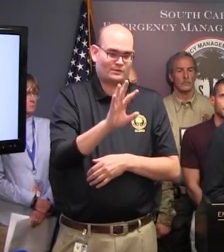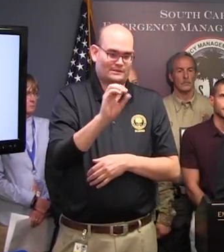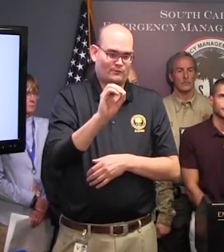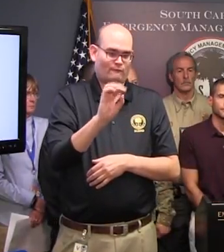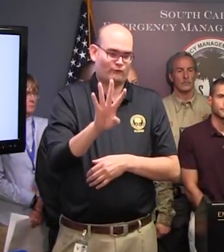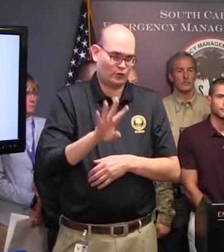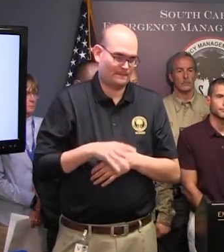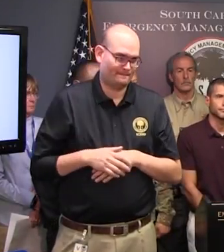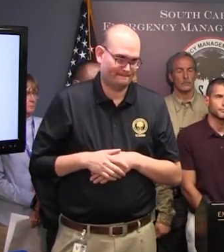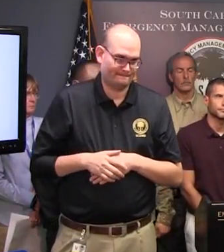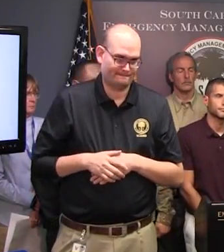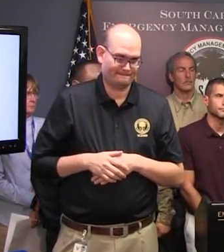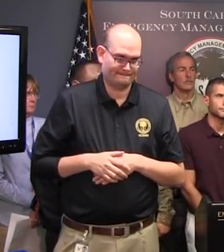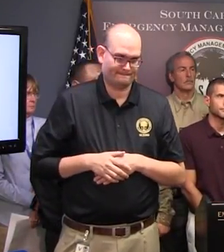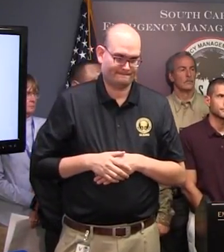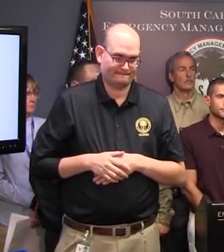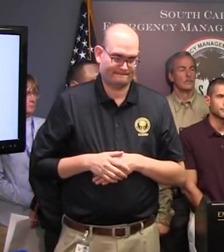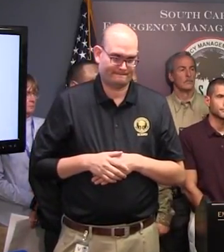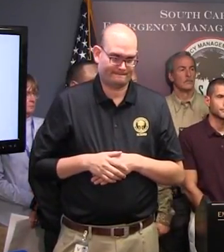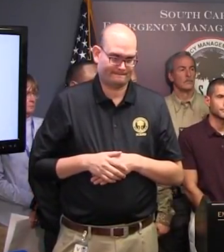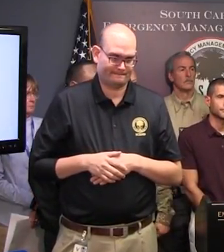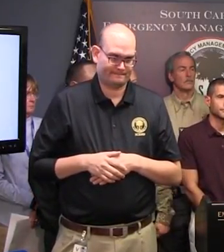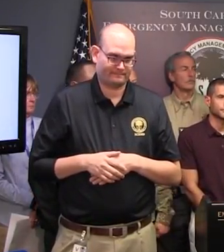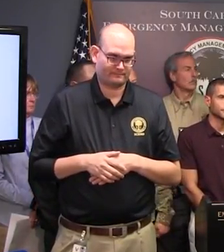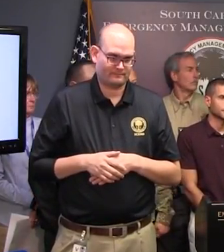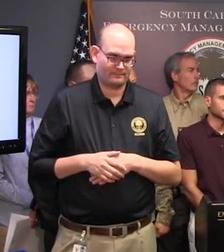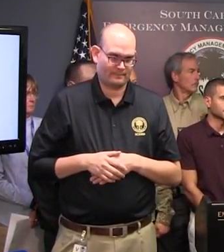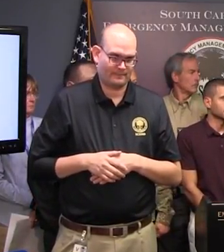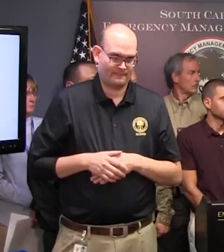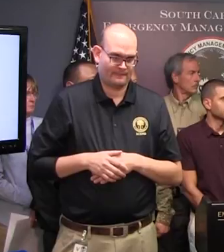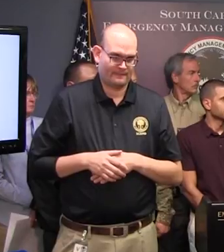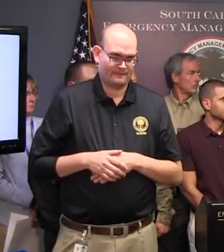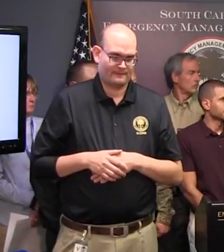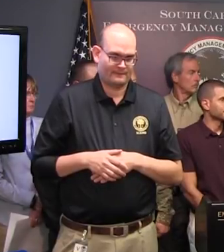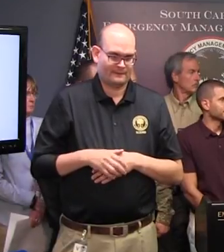you. And finally, Mr. Willie Nunn from FEMA.